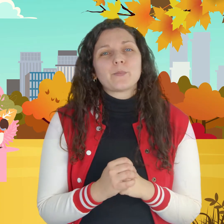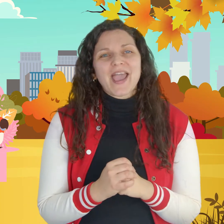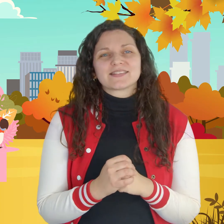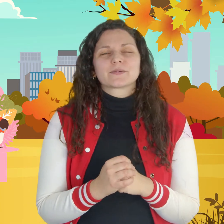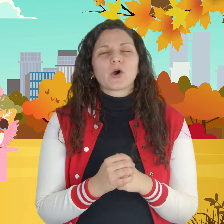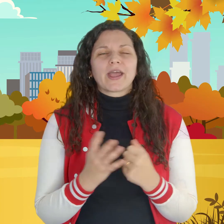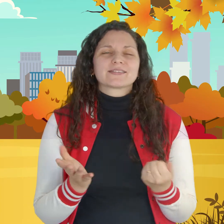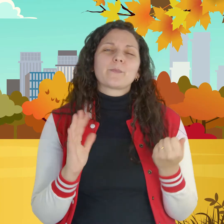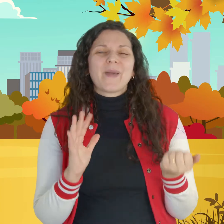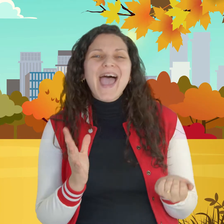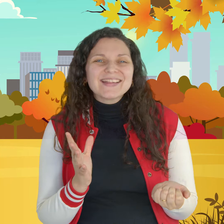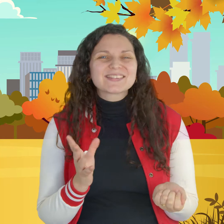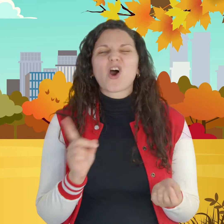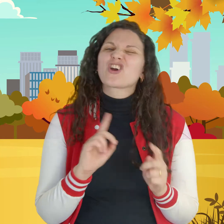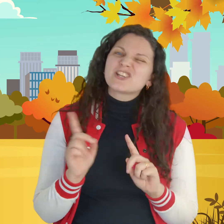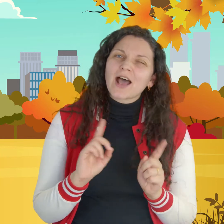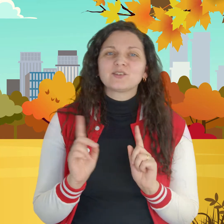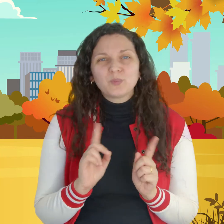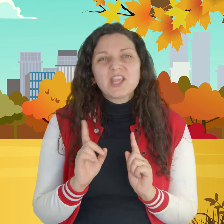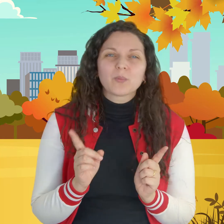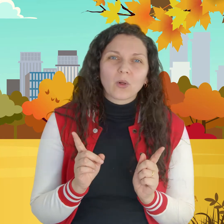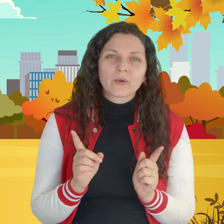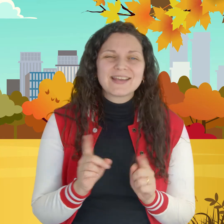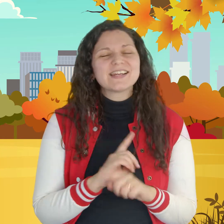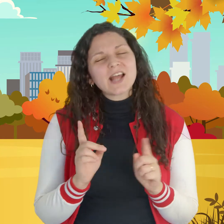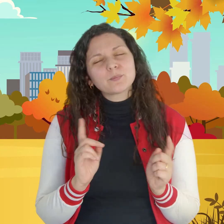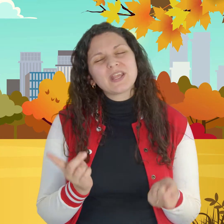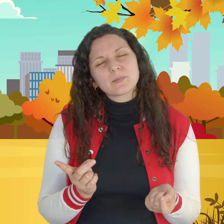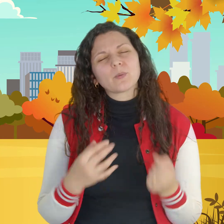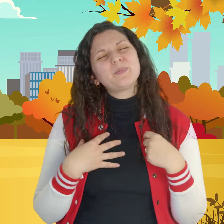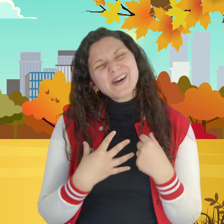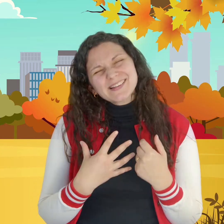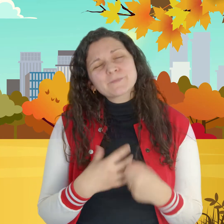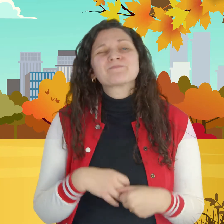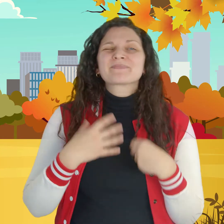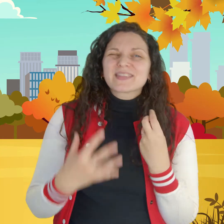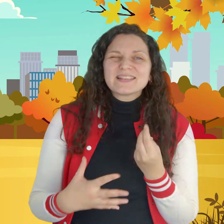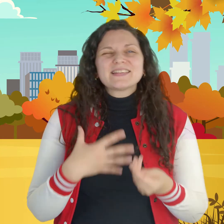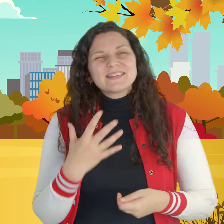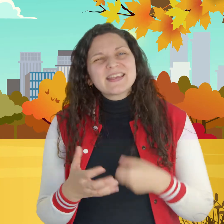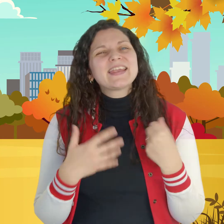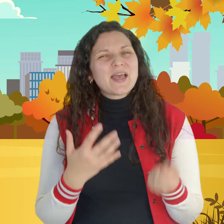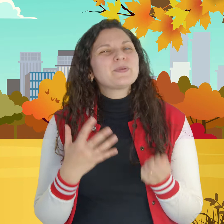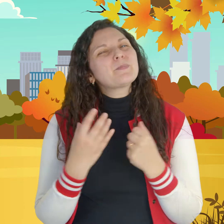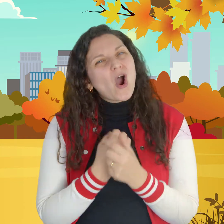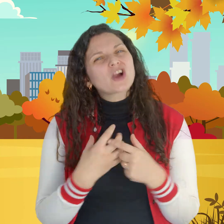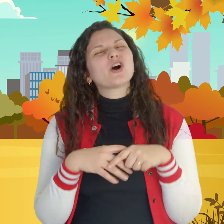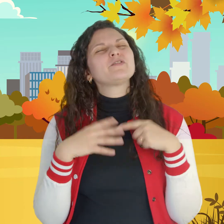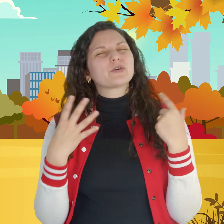pets okay so pets are not people right they're not people but they can be part of your